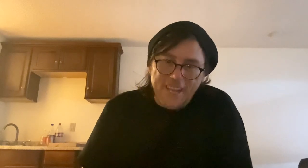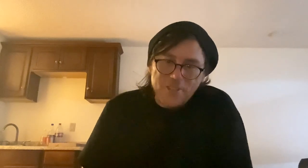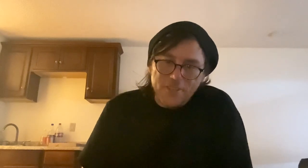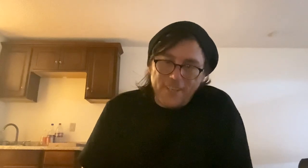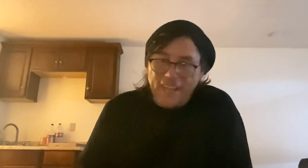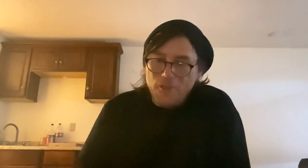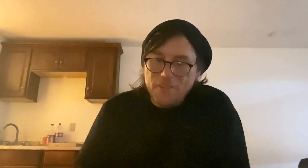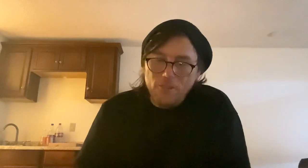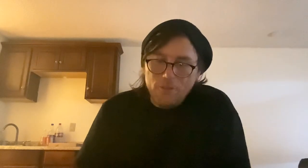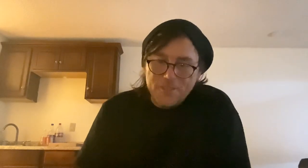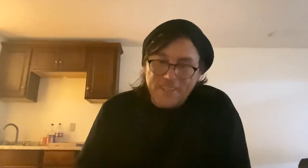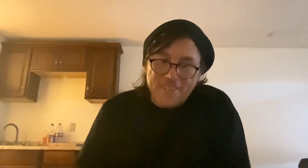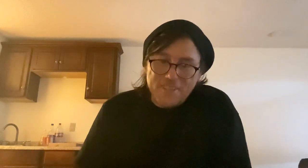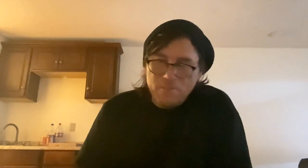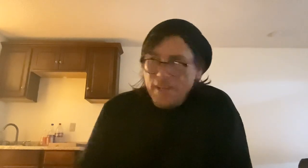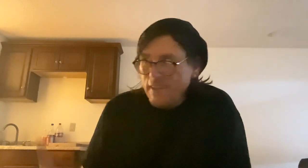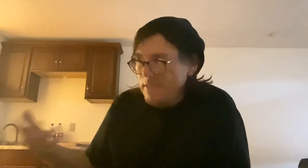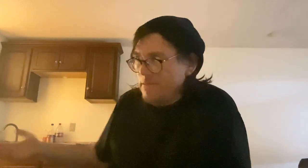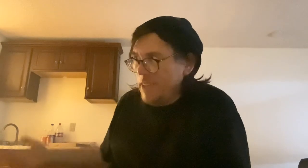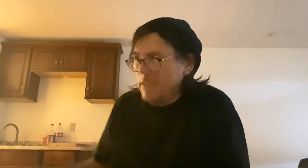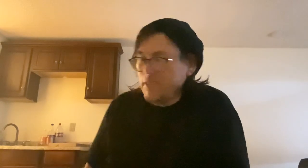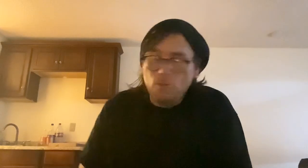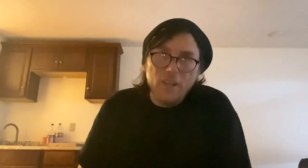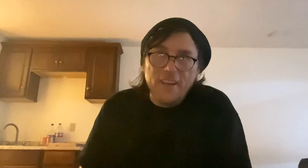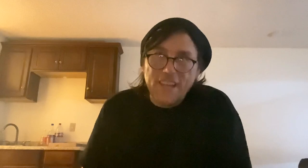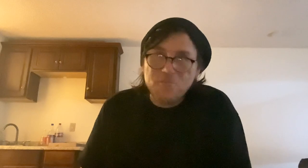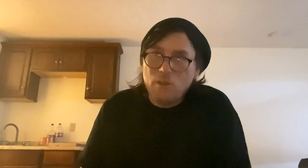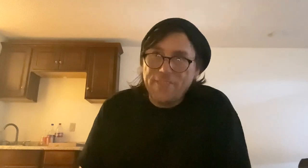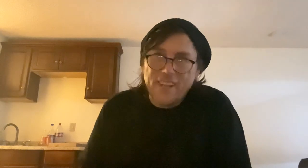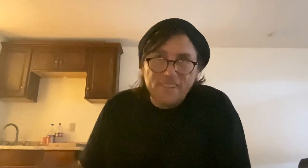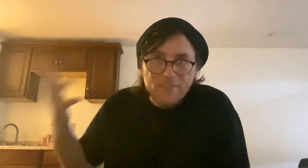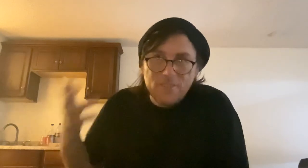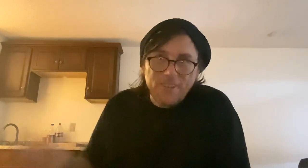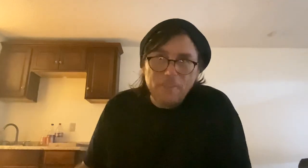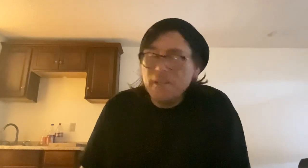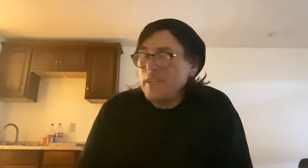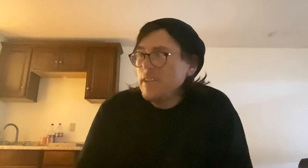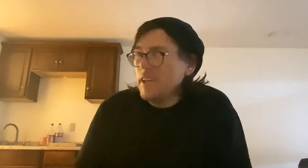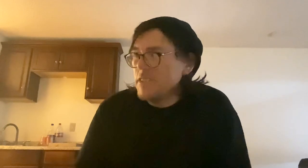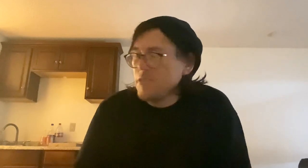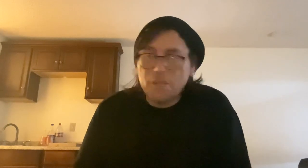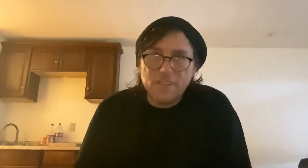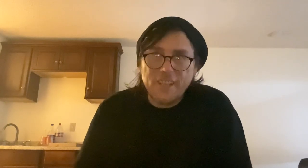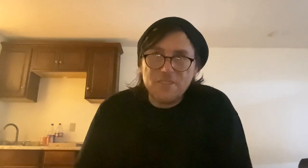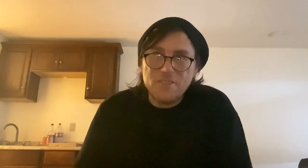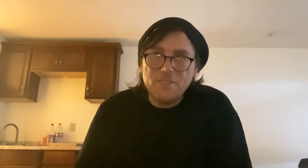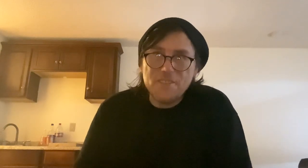actually get yourself noticed in the easiest way, it's, you know, go online. That's one thing, you know, starting up social media accounts and do this.